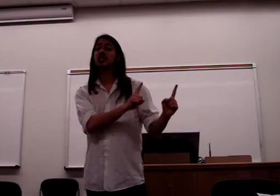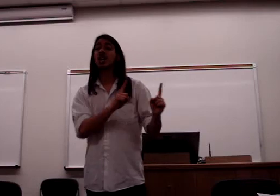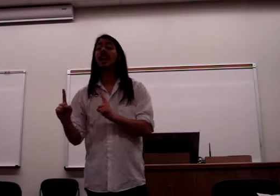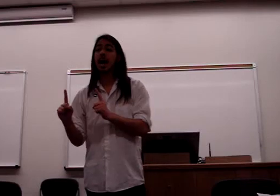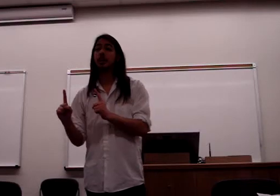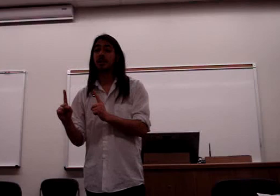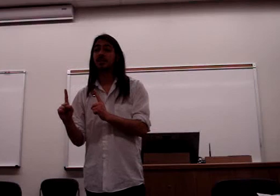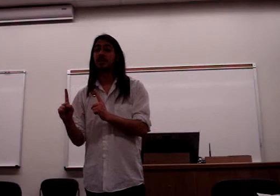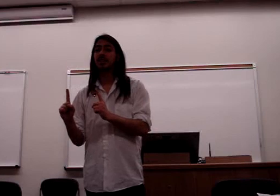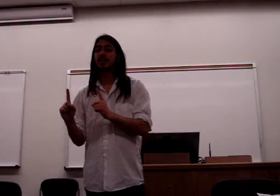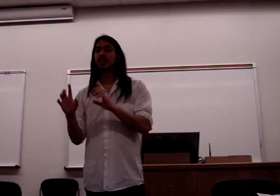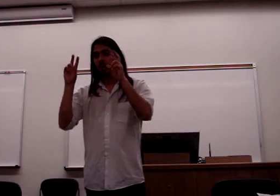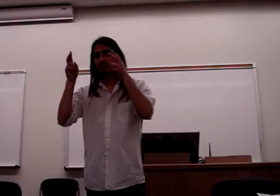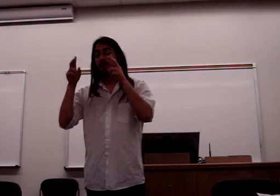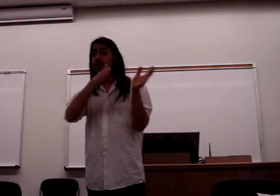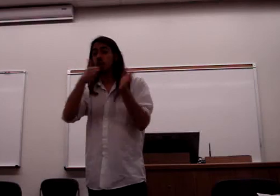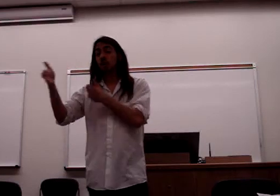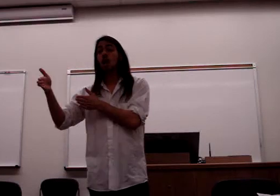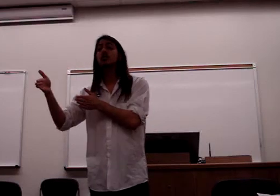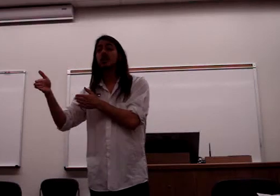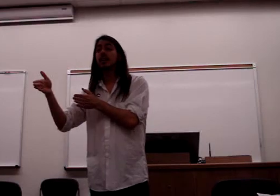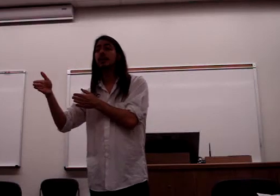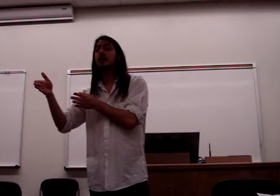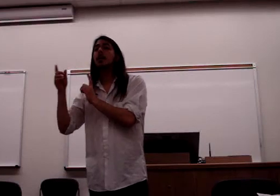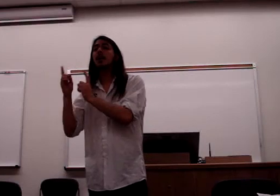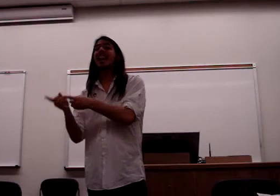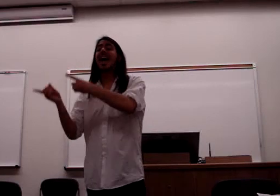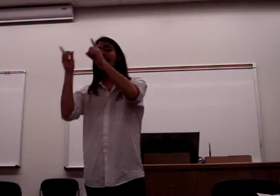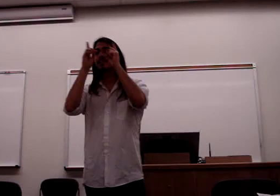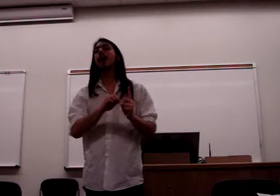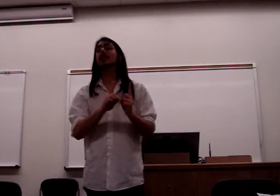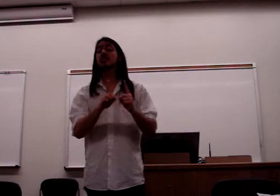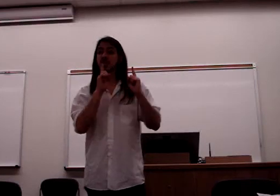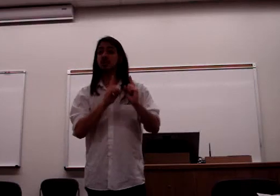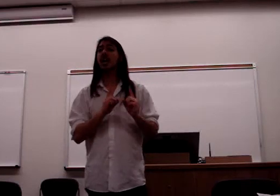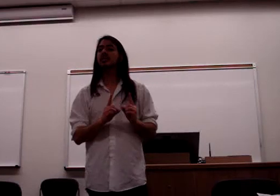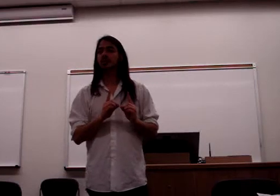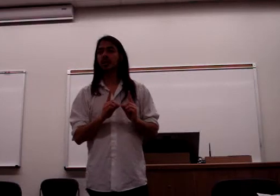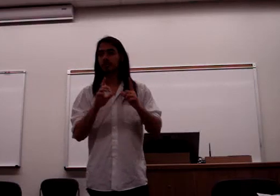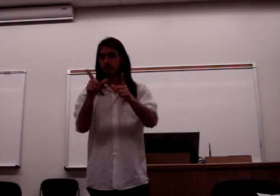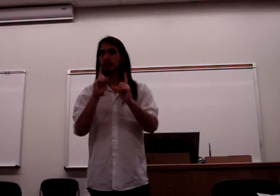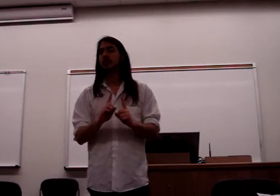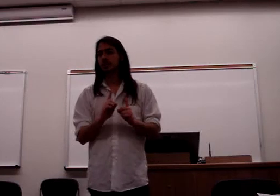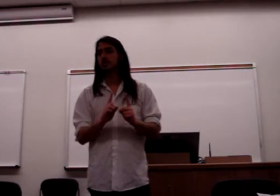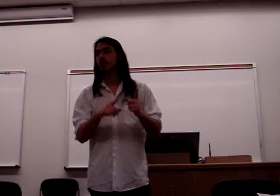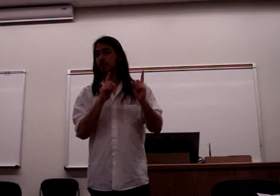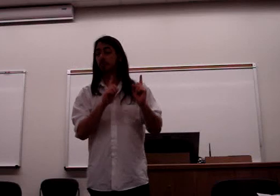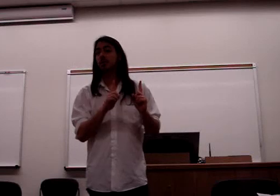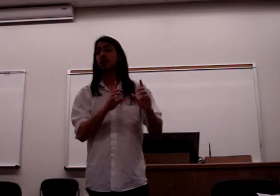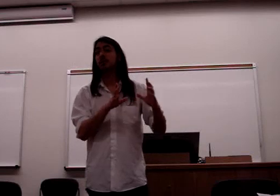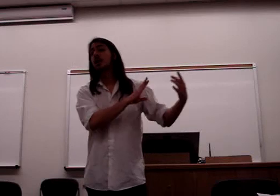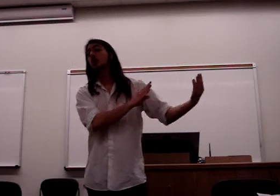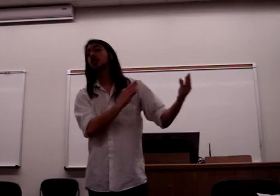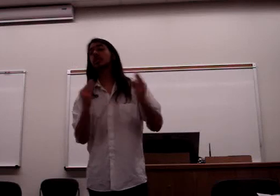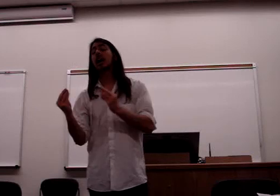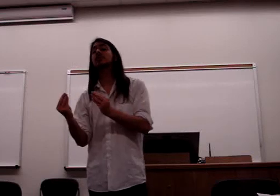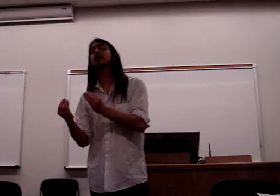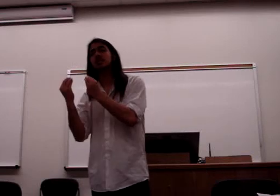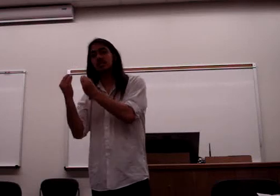has not happened chronologically, but has happened subjectively for the political subject of the Bolsheviks, which allows him to